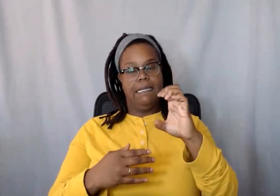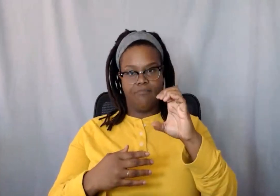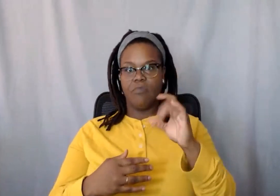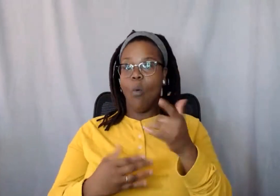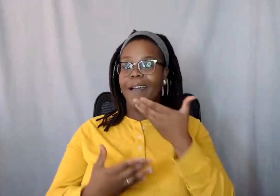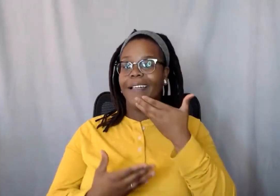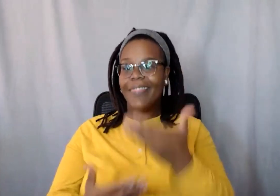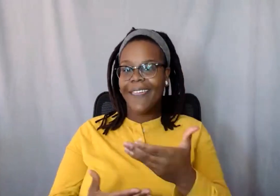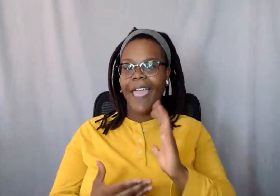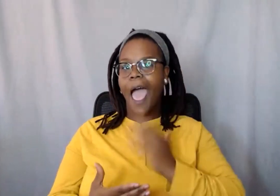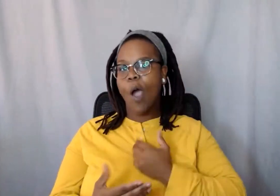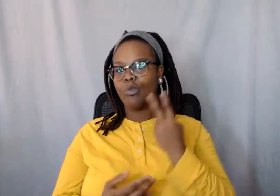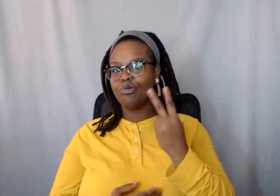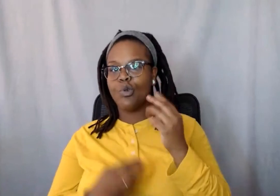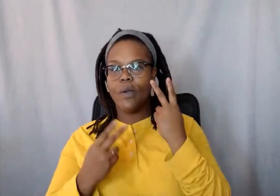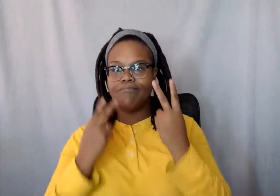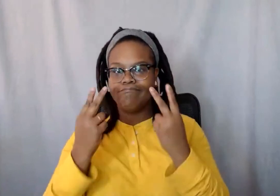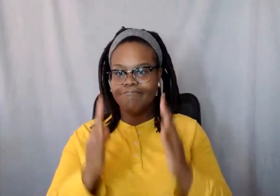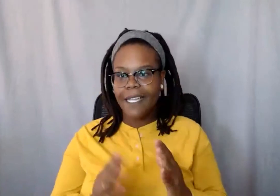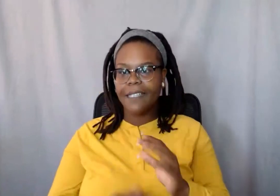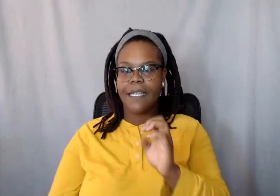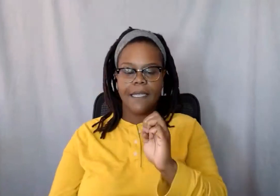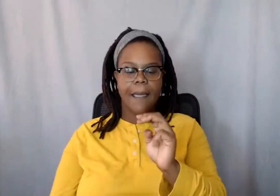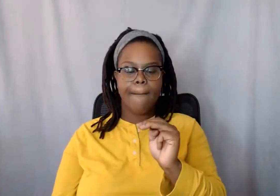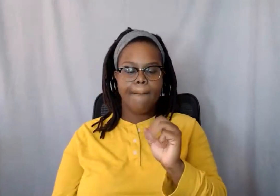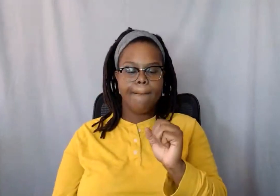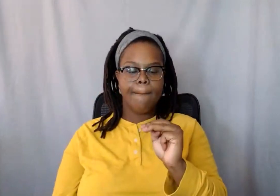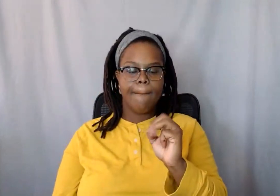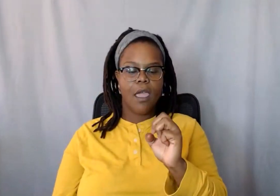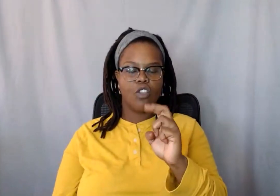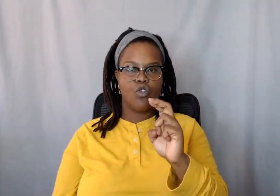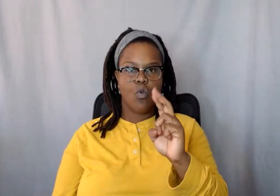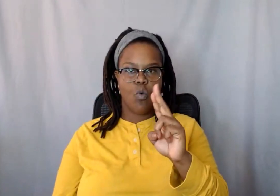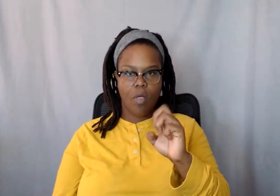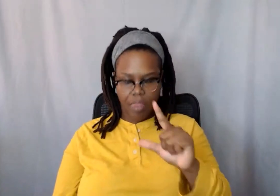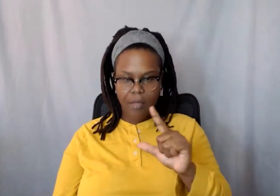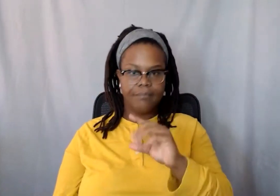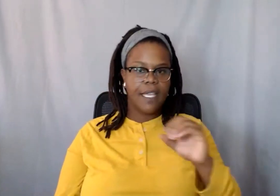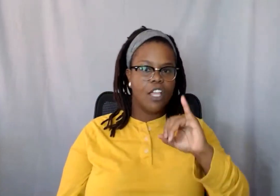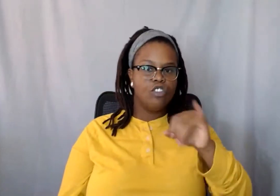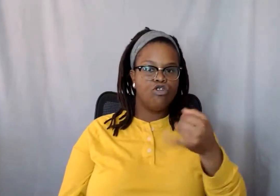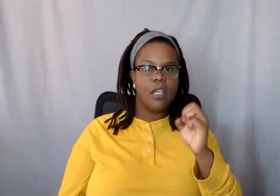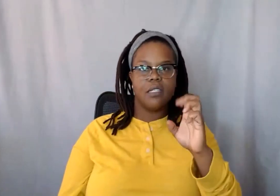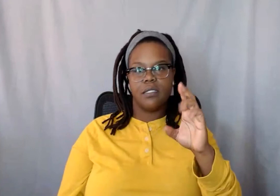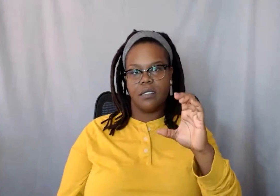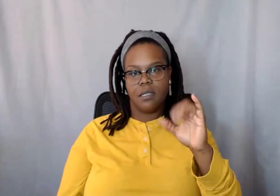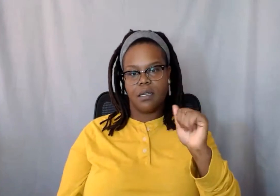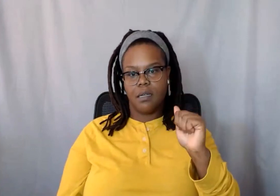Jessica for sharing their thoughts, their insight, being a little vulnerable with us as well. With people who they don't know,